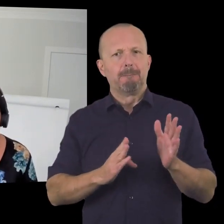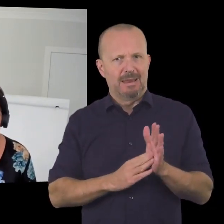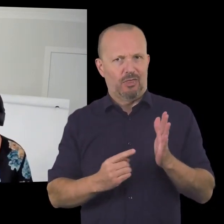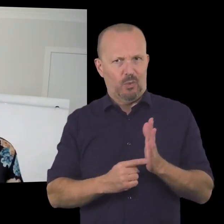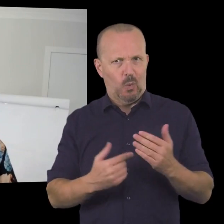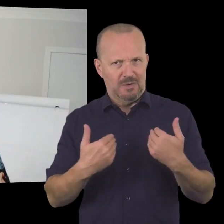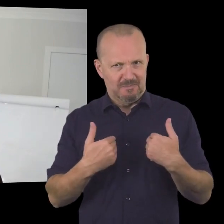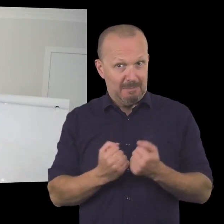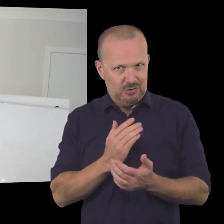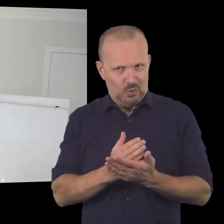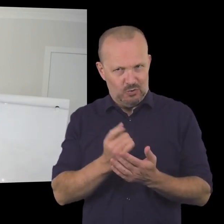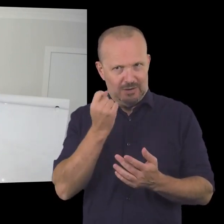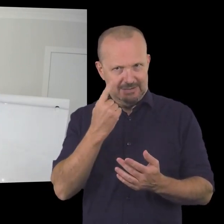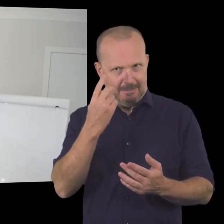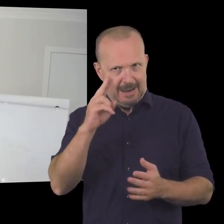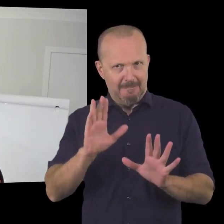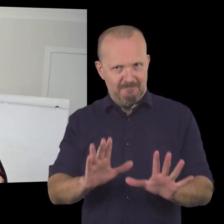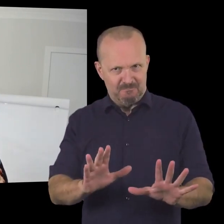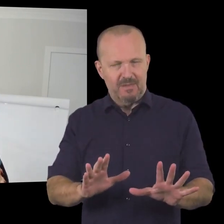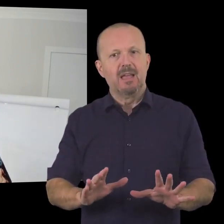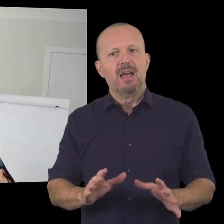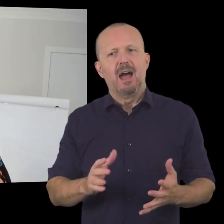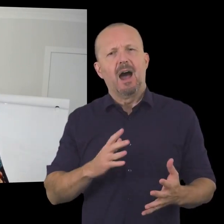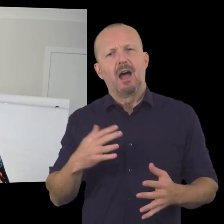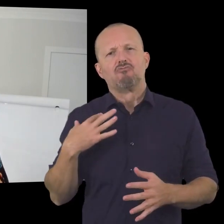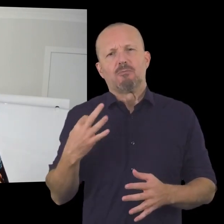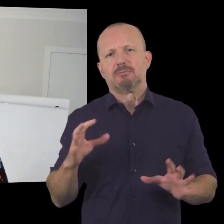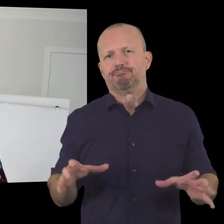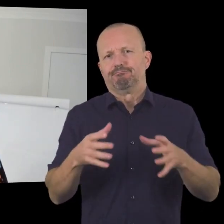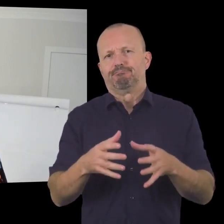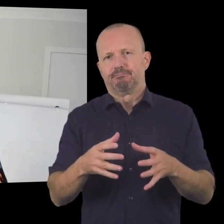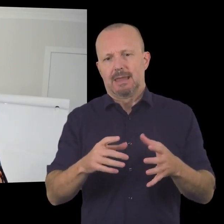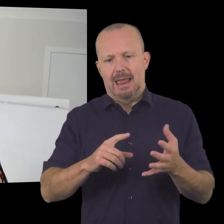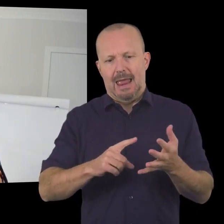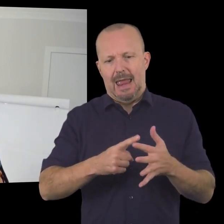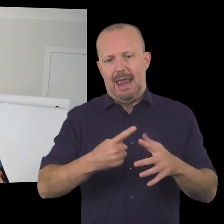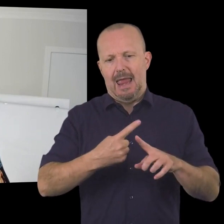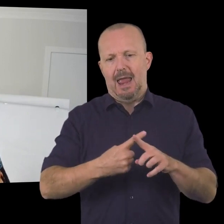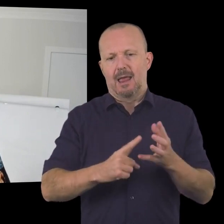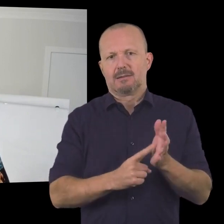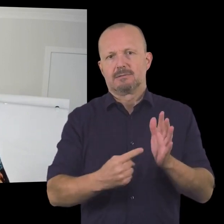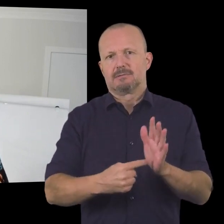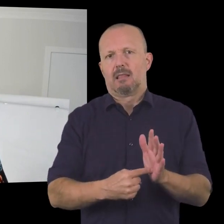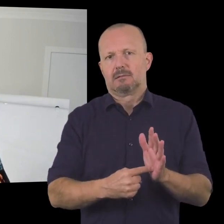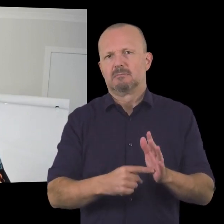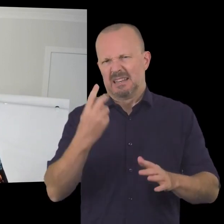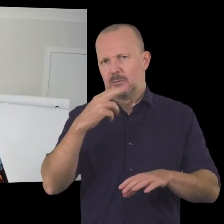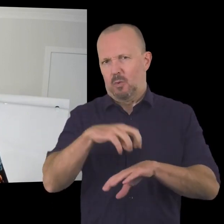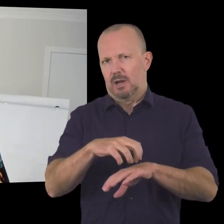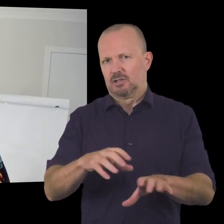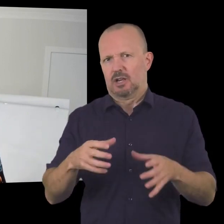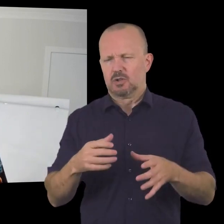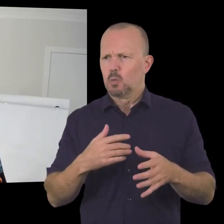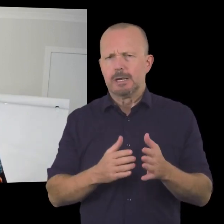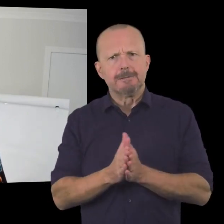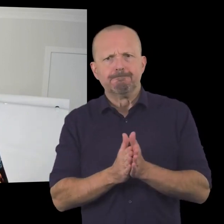so I just wanted to to be sure you are caught that and I'm from an organization called exult so we are passionate about